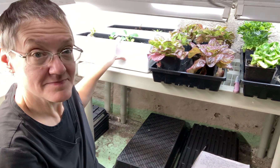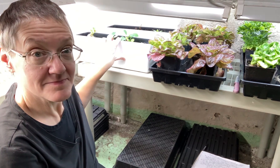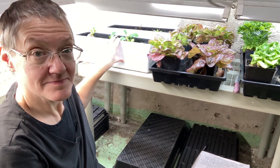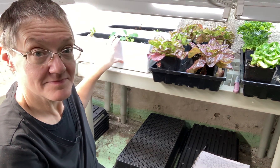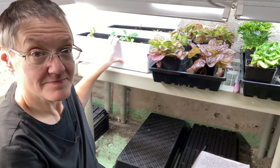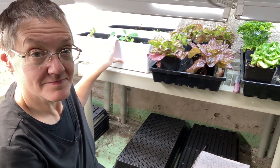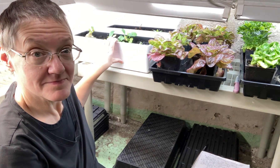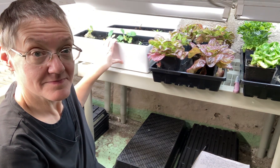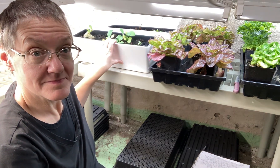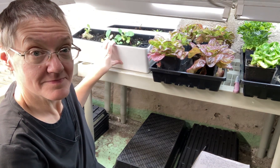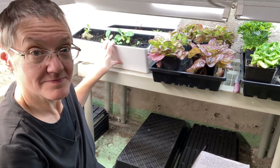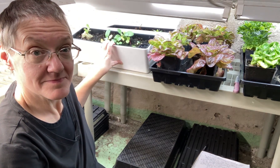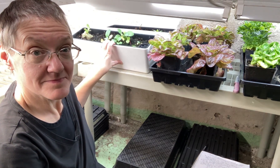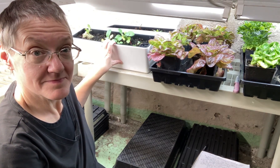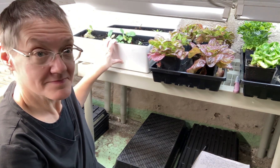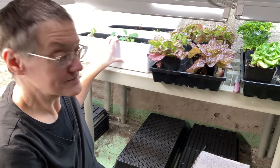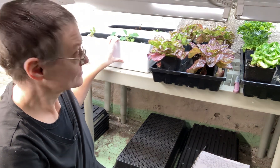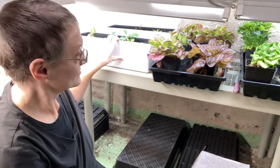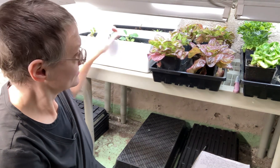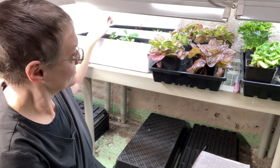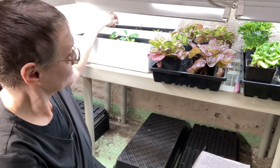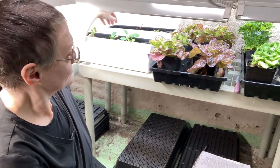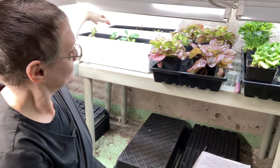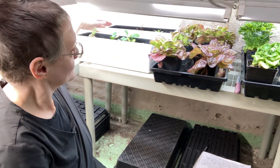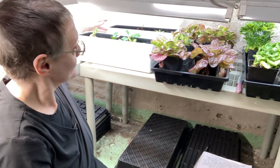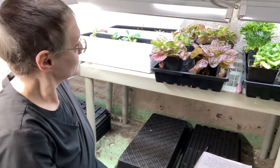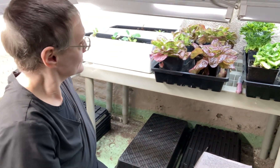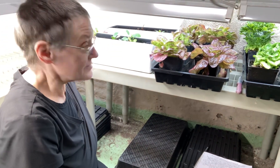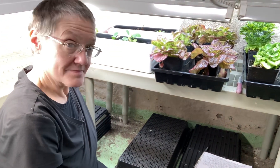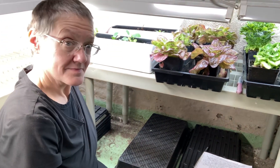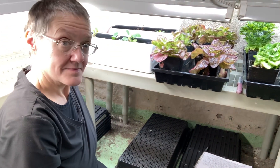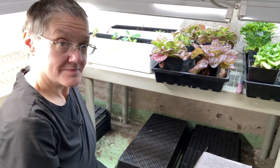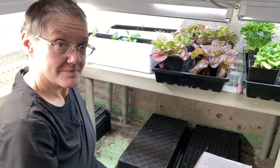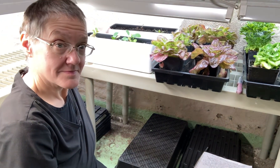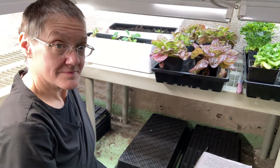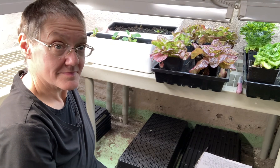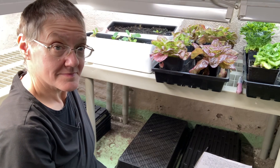you see that how about this one